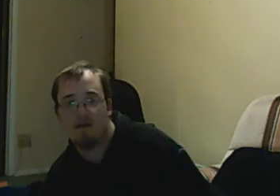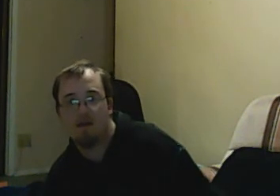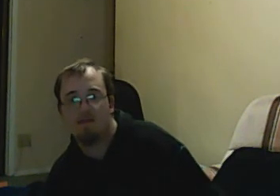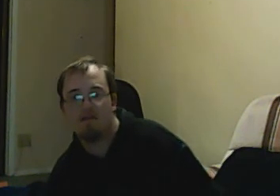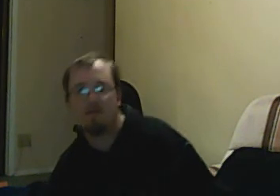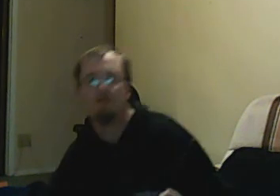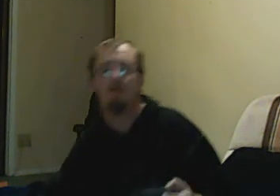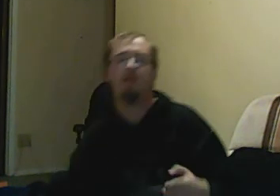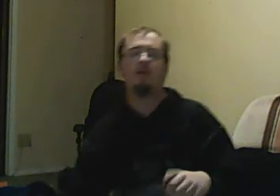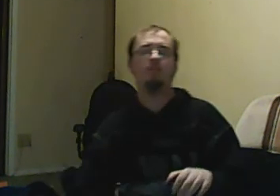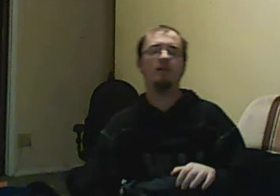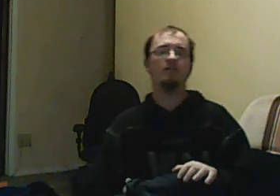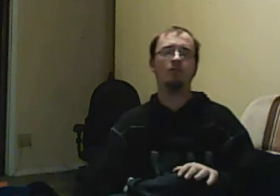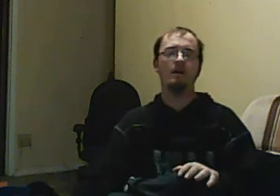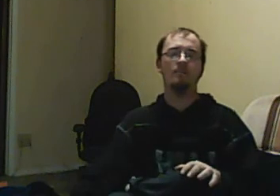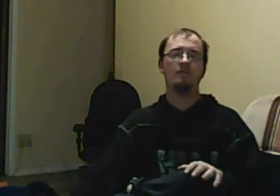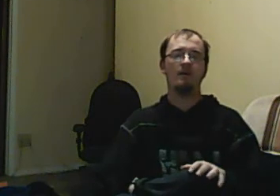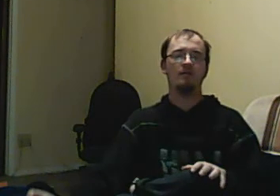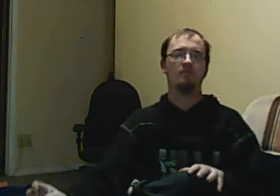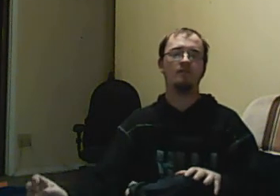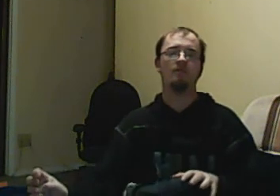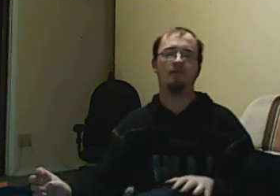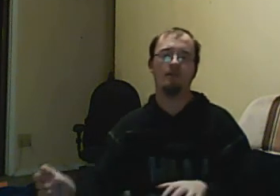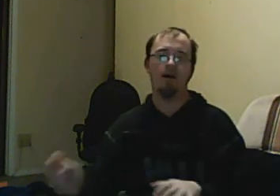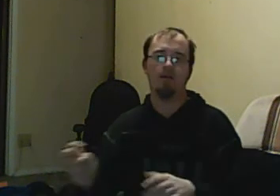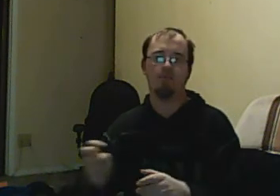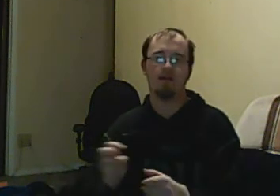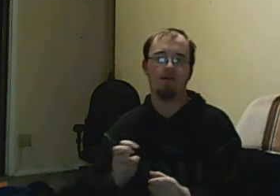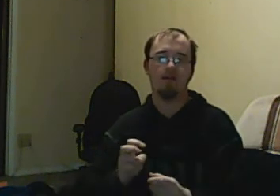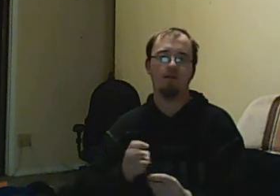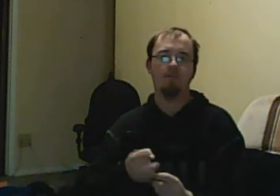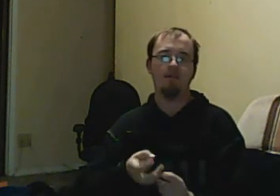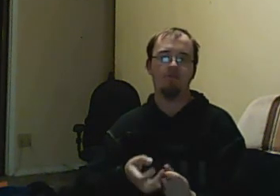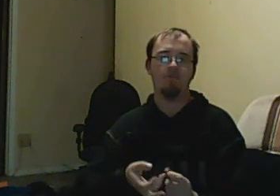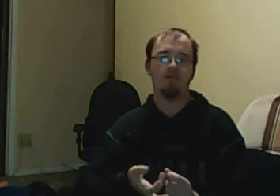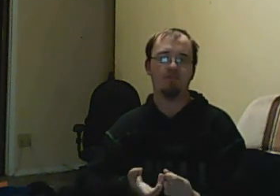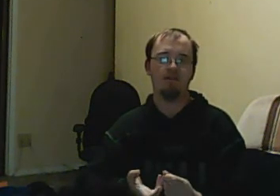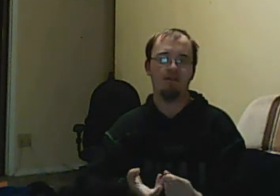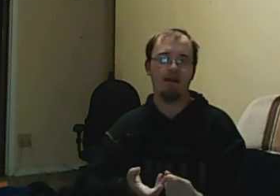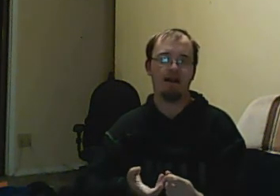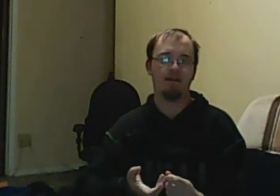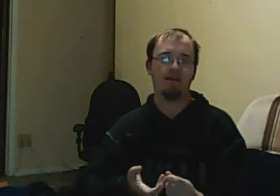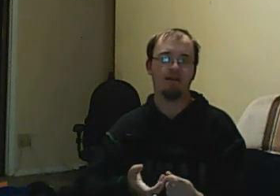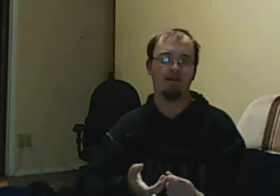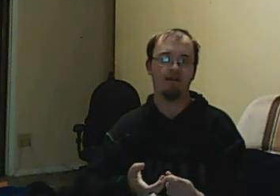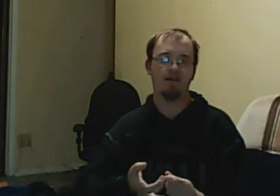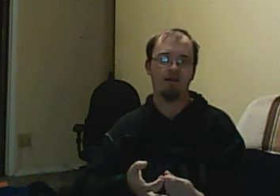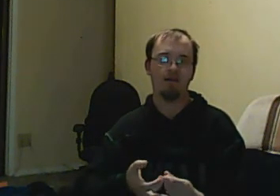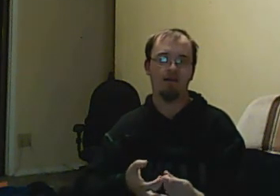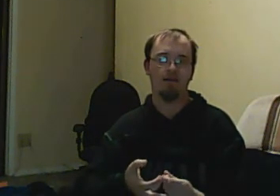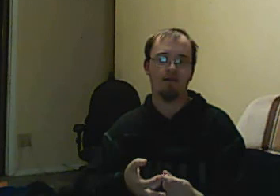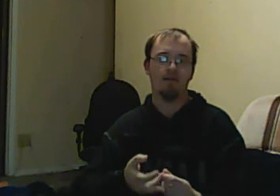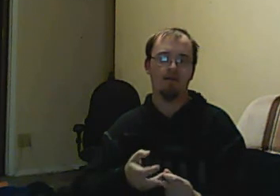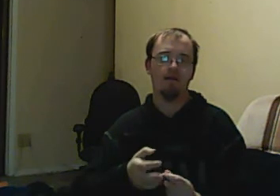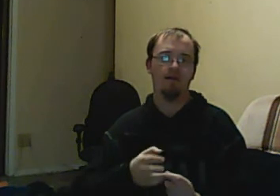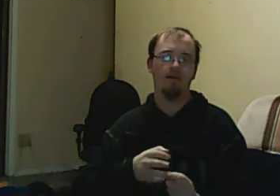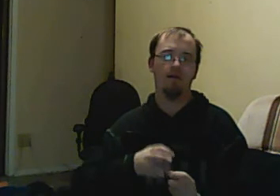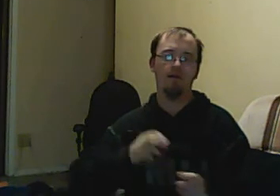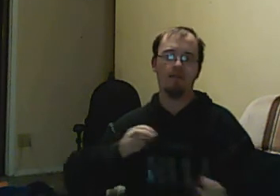And they said, they put a squib, a small explosion from Aubrey because he was being shot in the back. And all